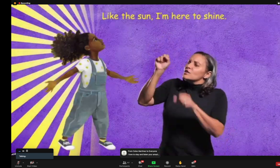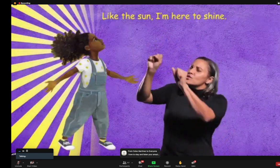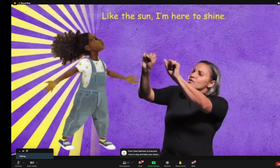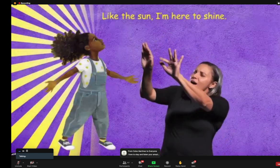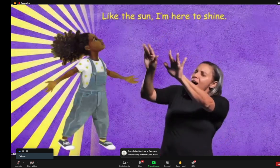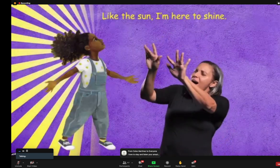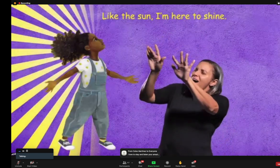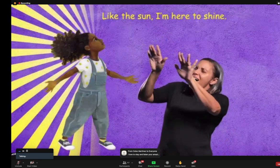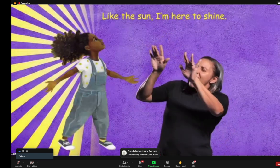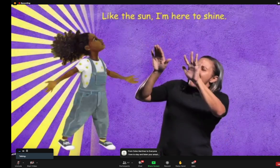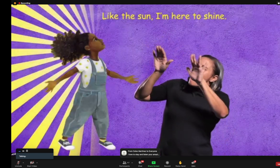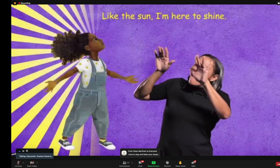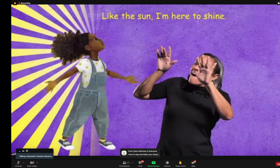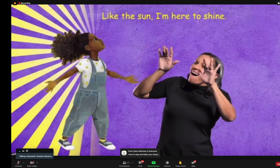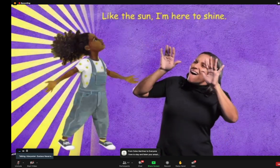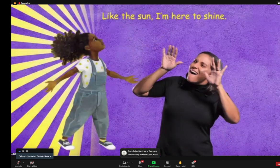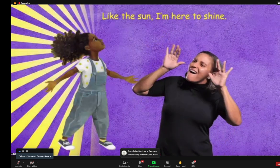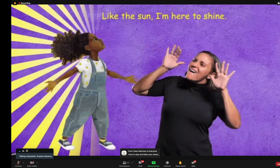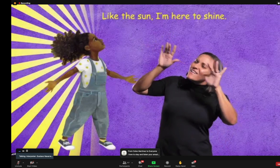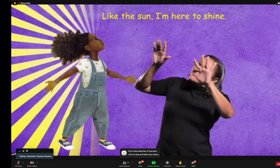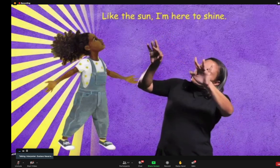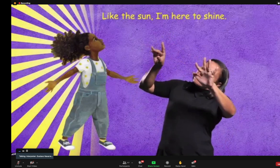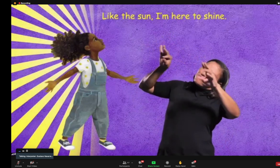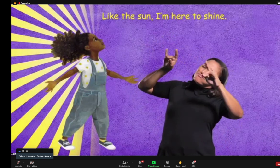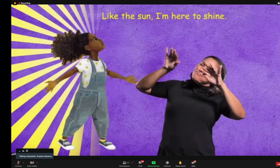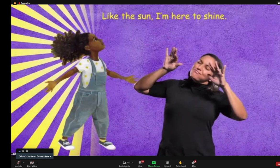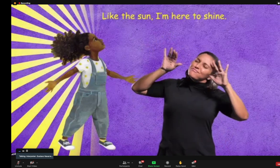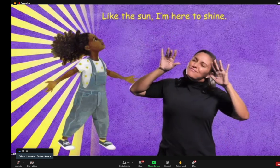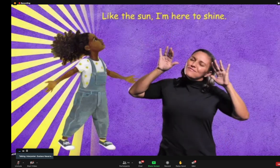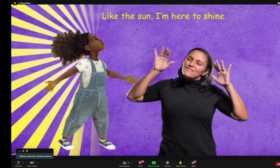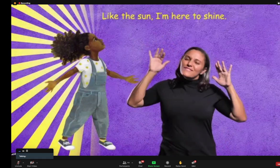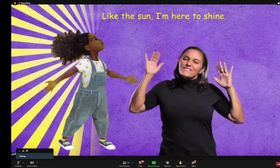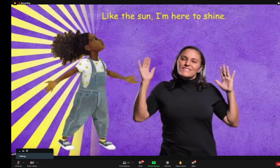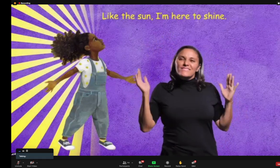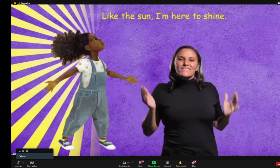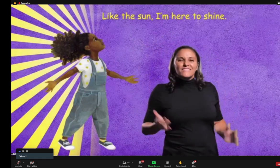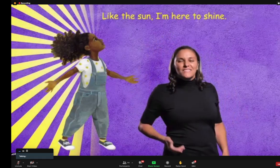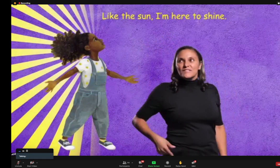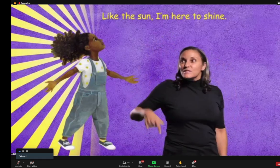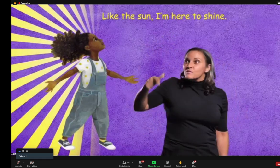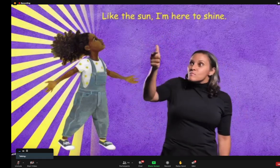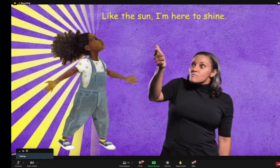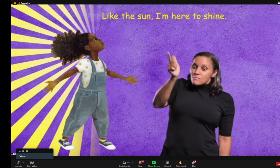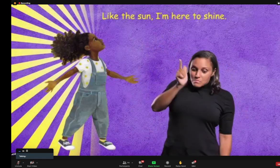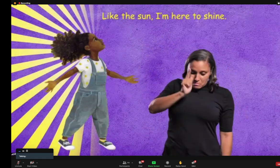Like the sun, I'm here to shine.